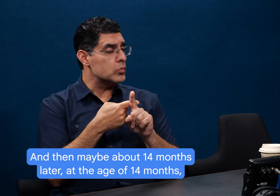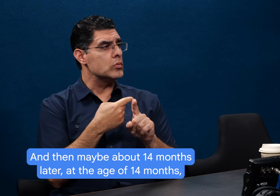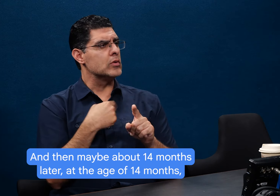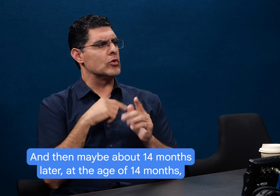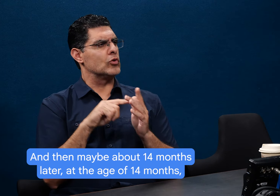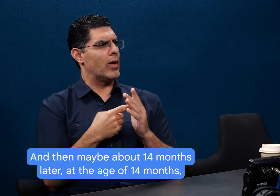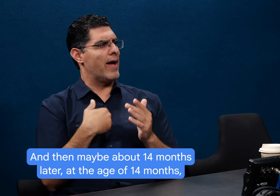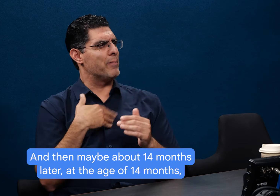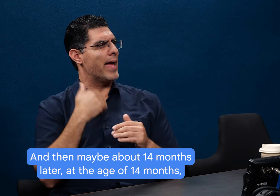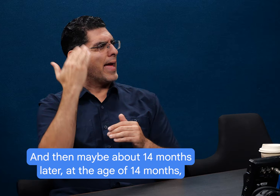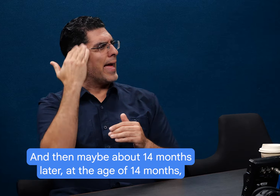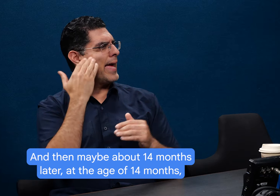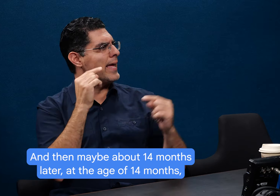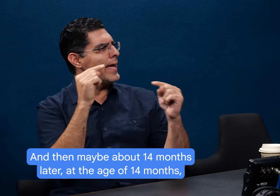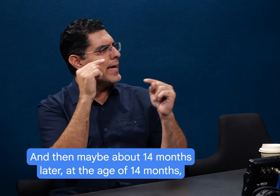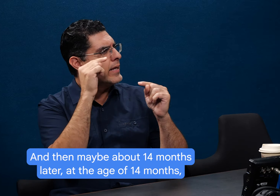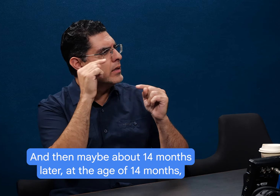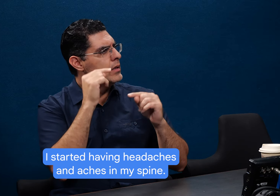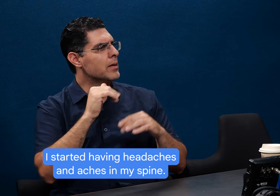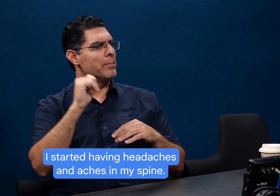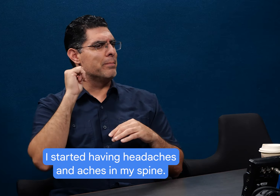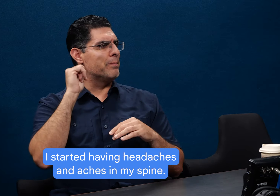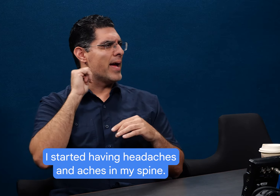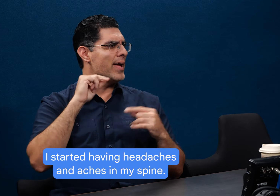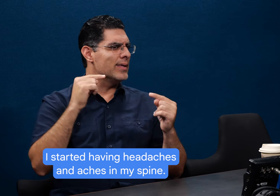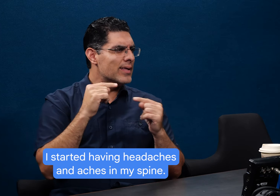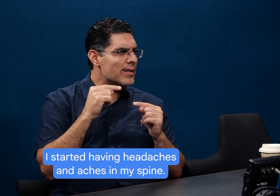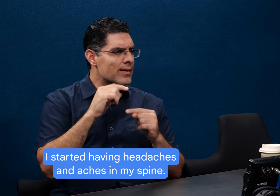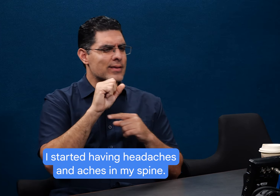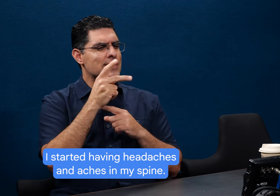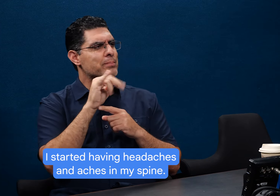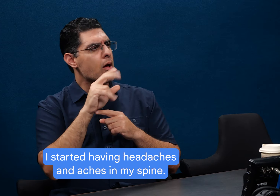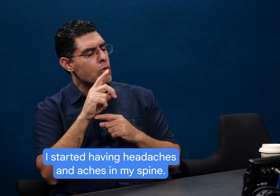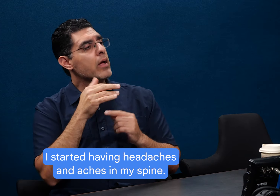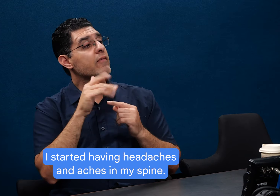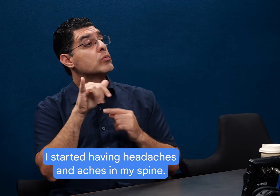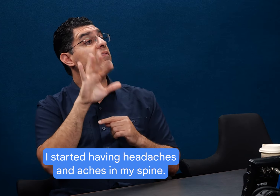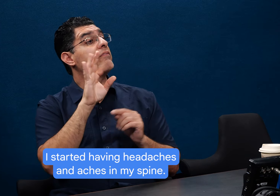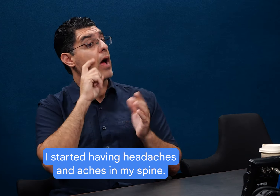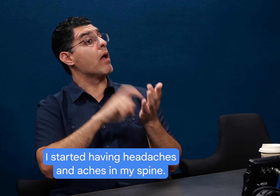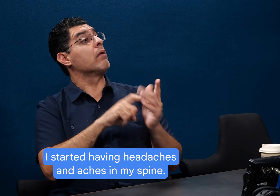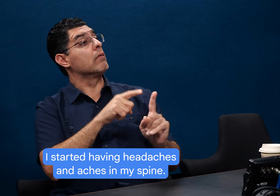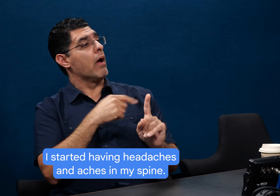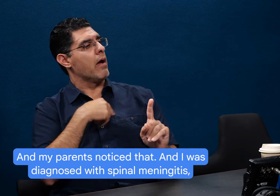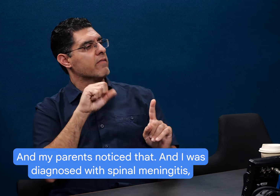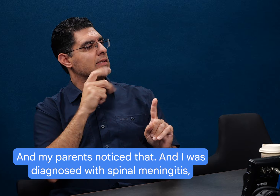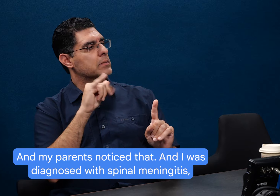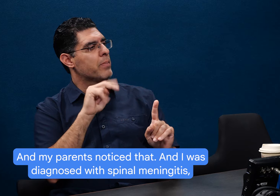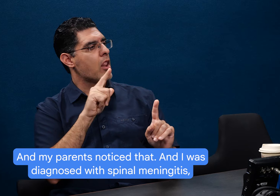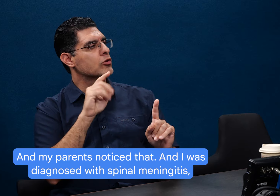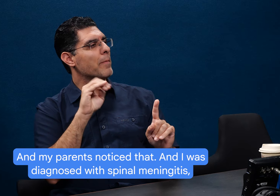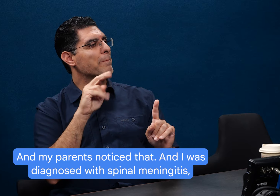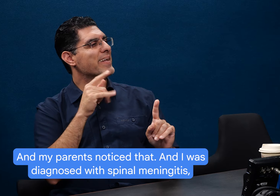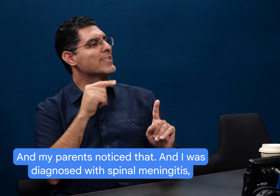about 14 months later, at the age of 14 months, I started having headaches and aches in my spine. And my